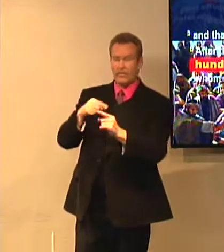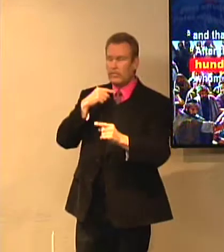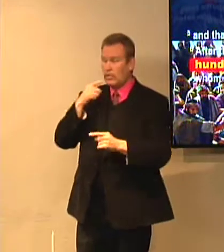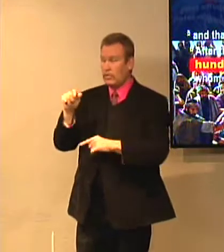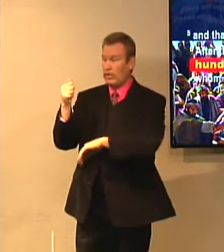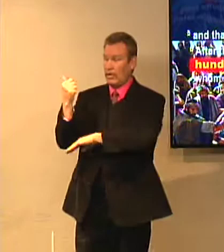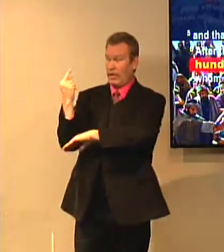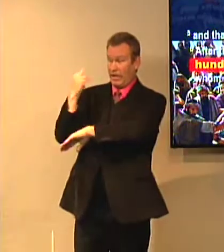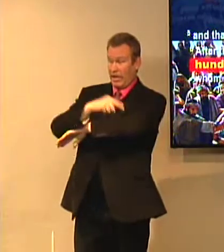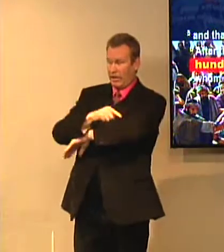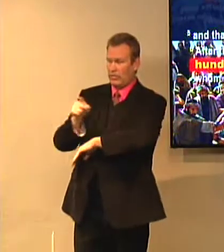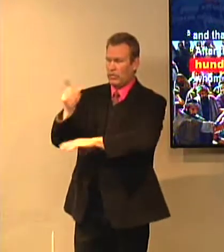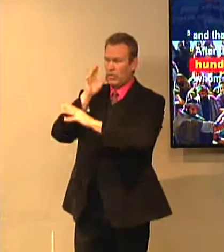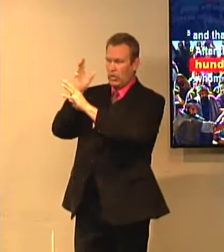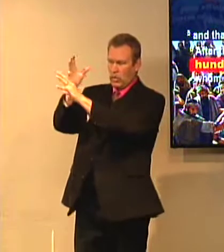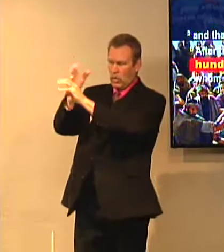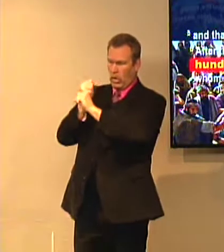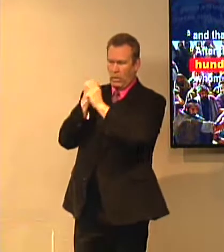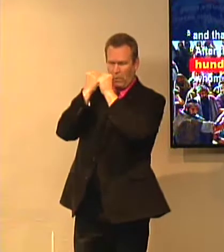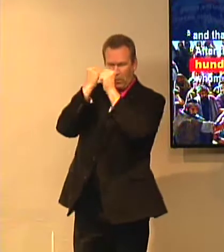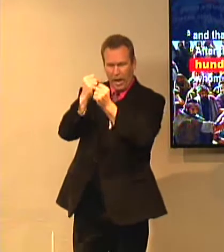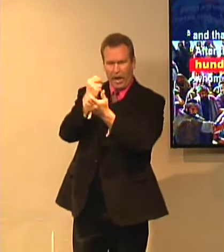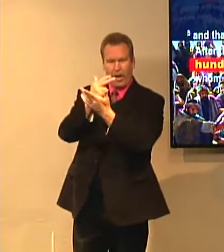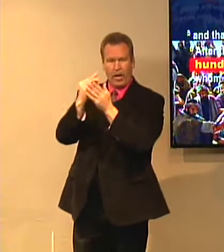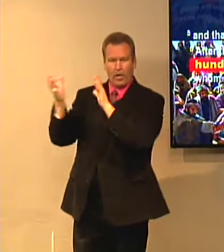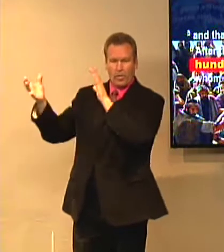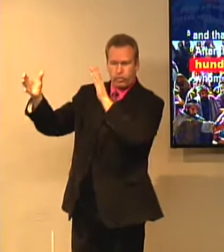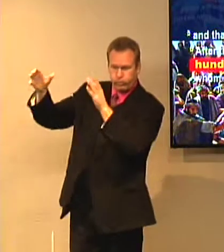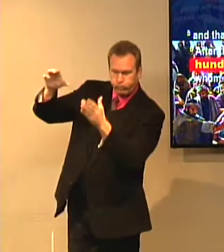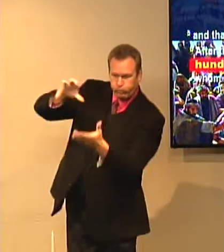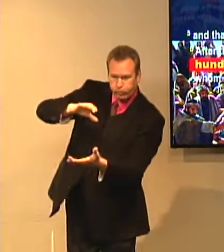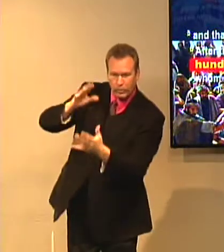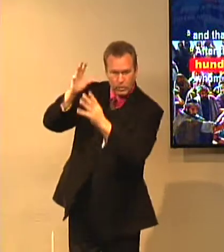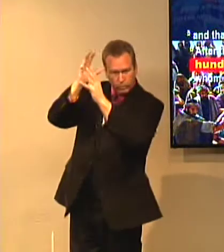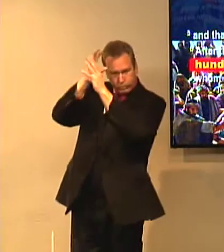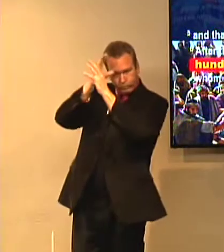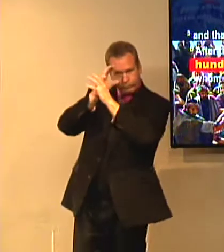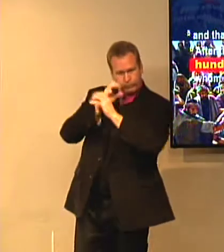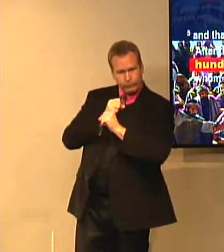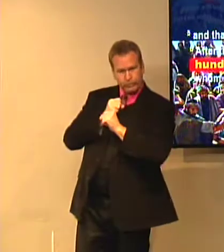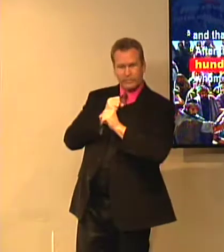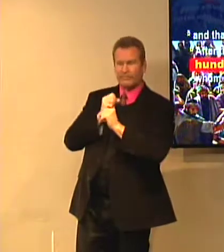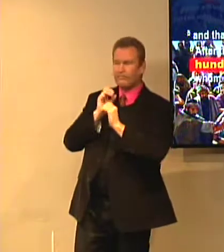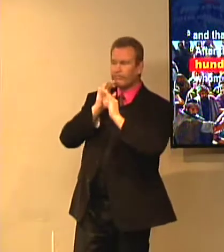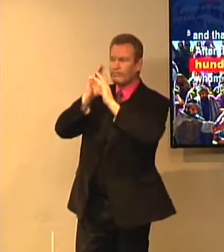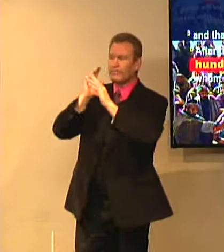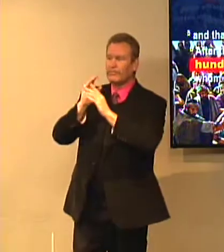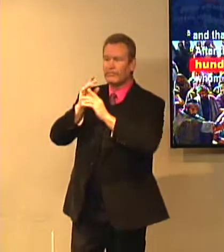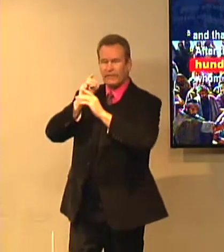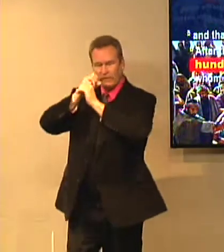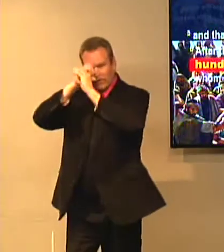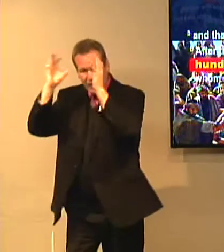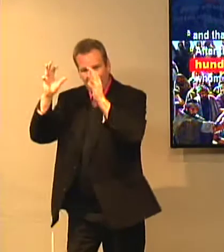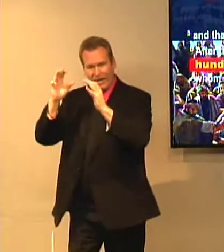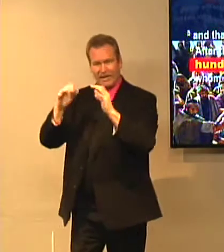ascended into heaven again. And then he told them that he would, ten days, would receive the Holy Spirit and were poured out upon them.